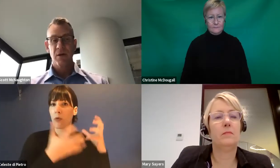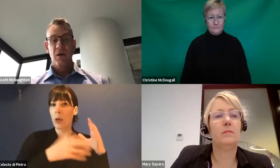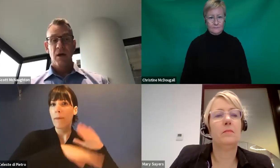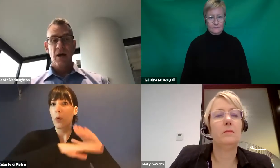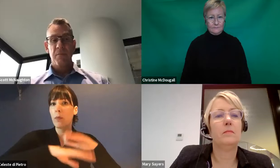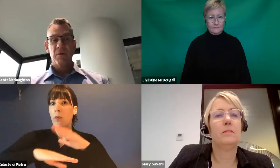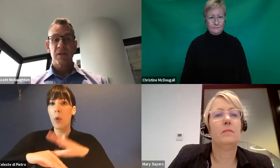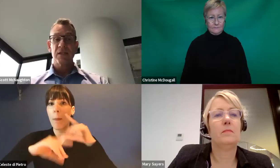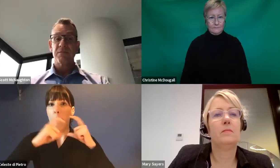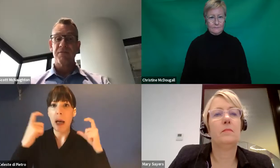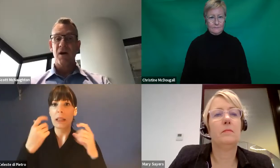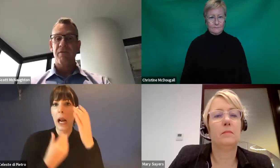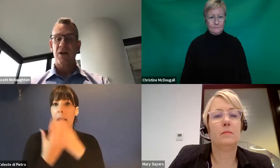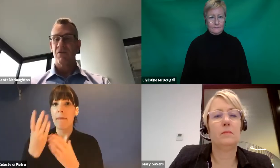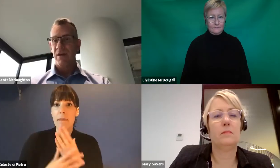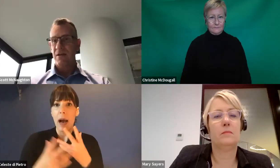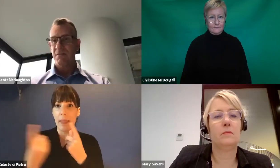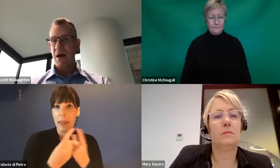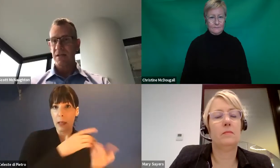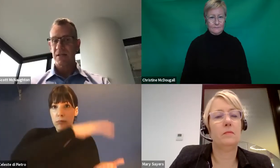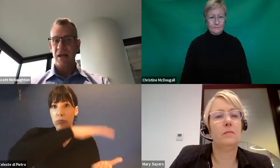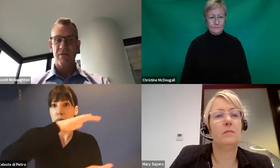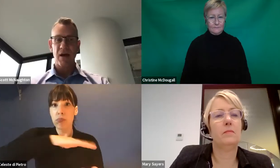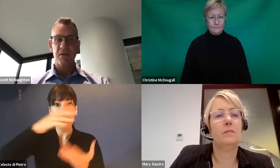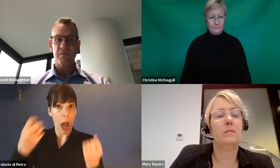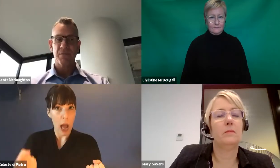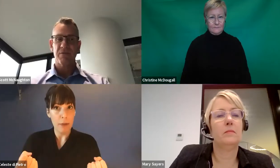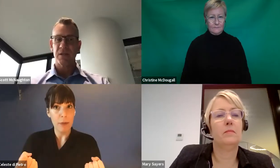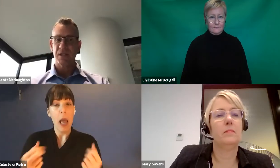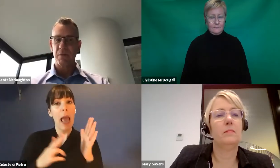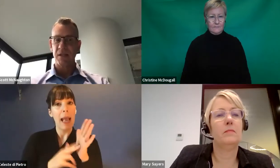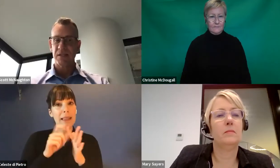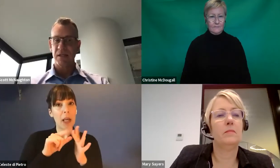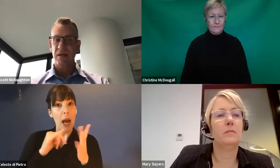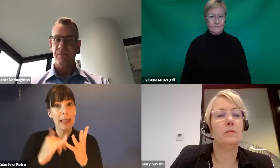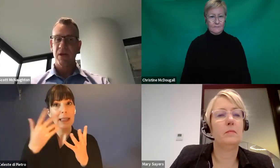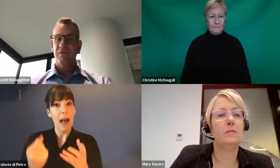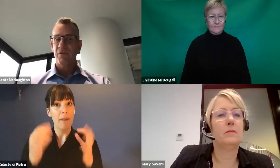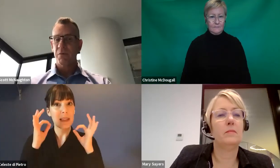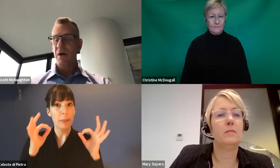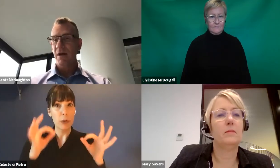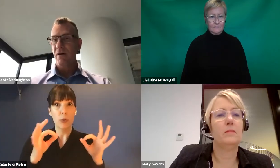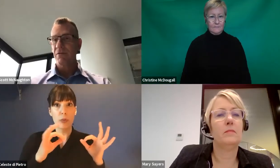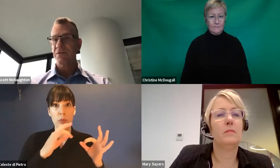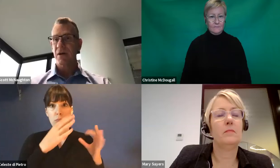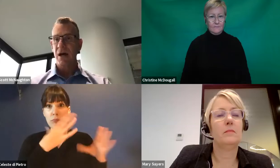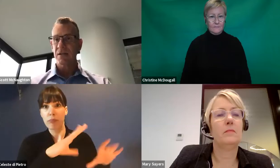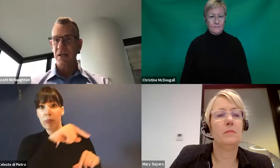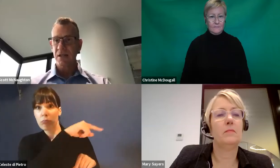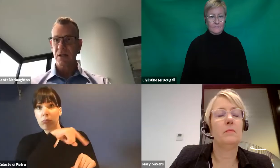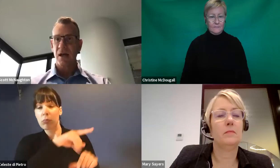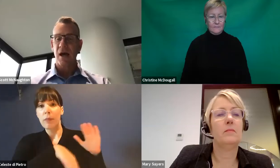providers. So that's up to 500,000 masks now available for the disability sector, for primary health